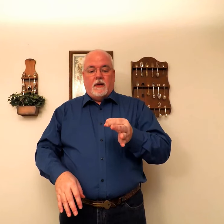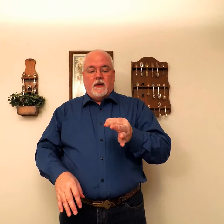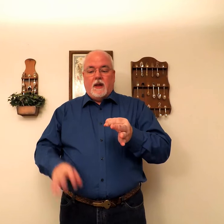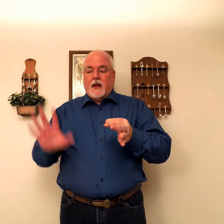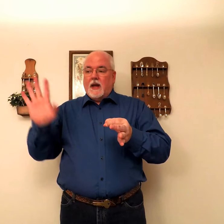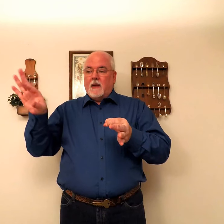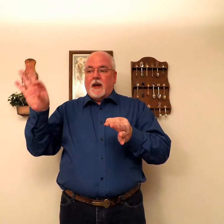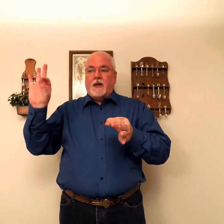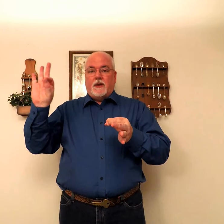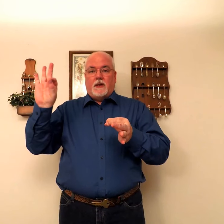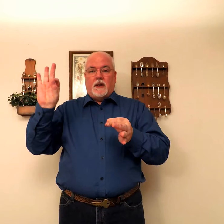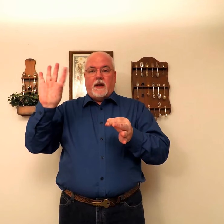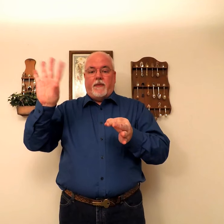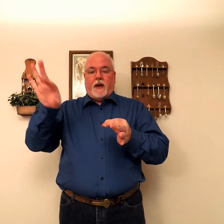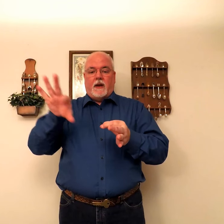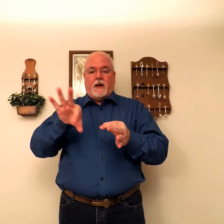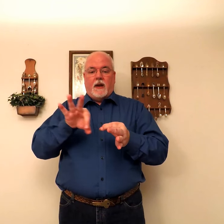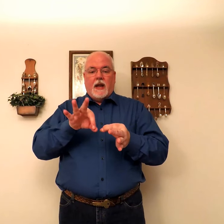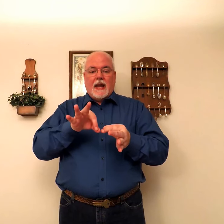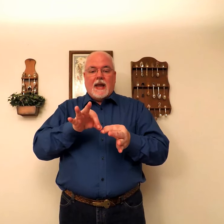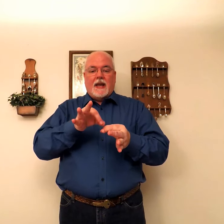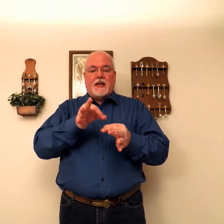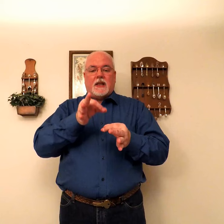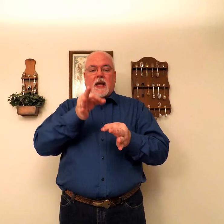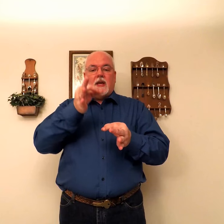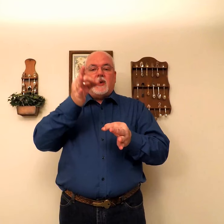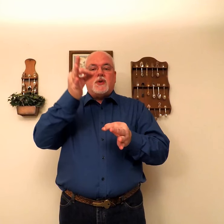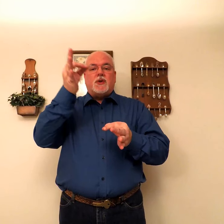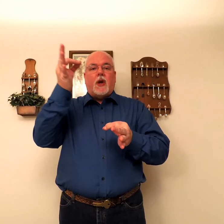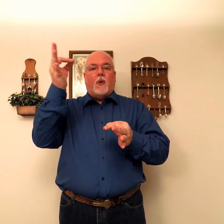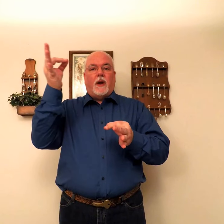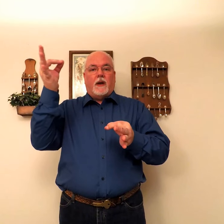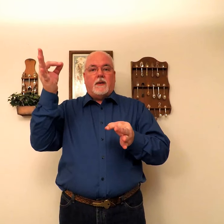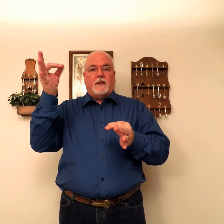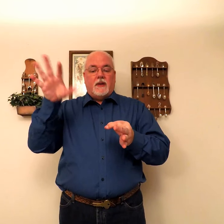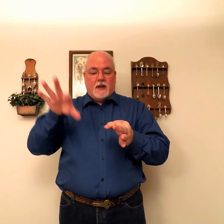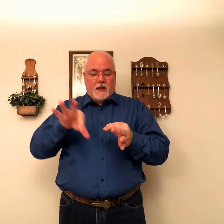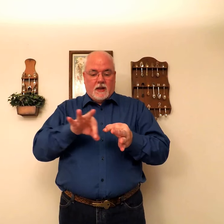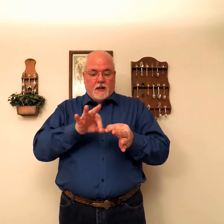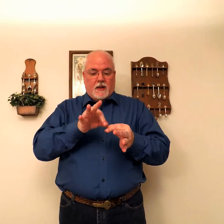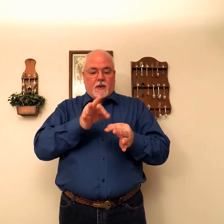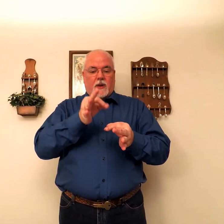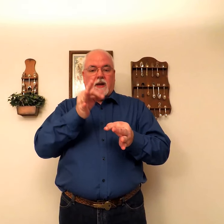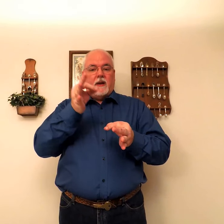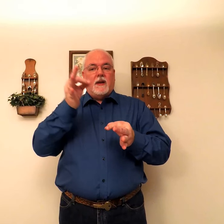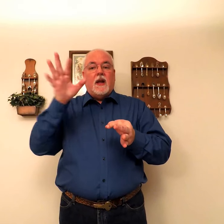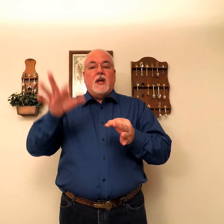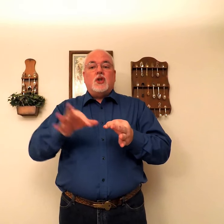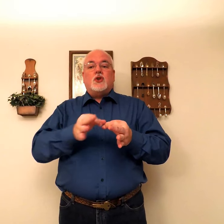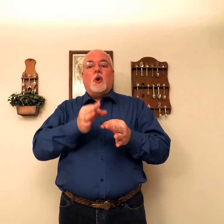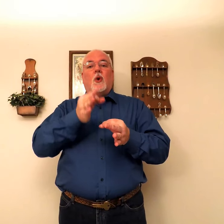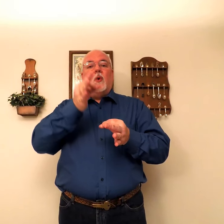And make another little F hand. And it's like you're sewing. Okay. So,